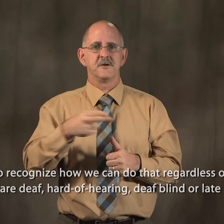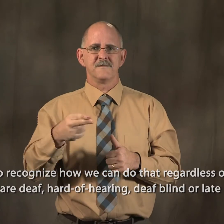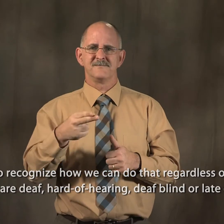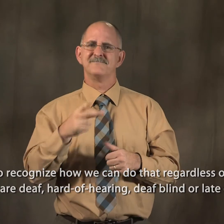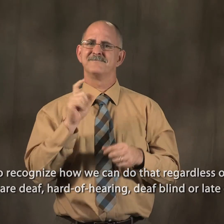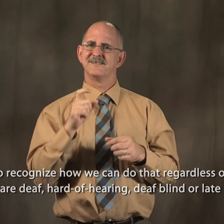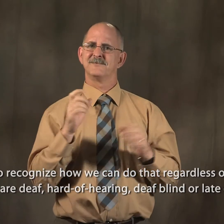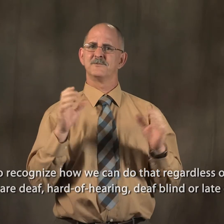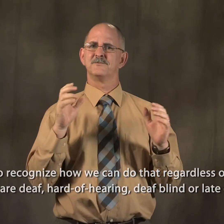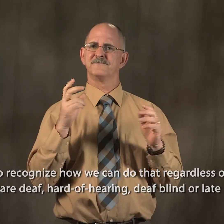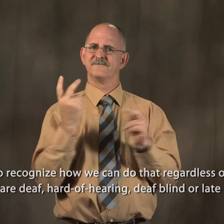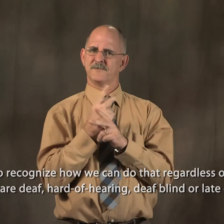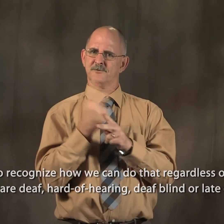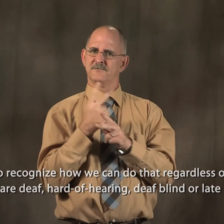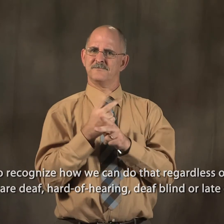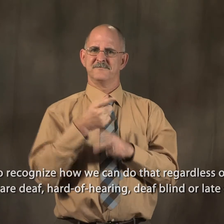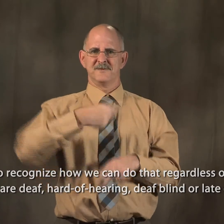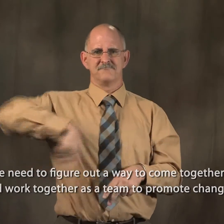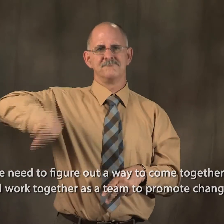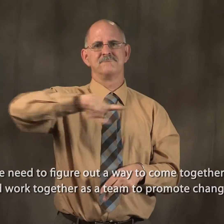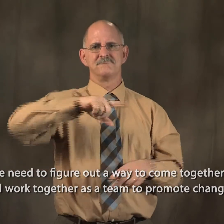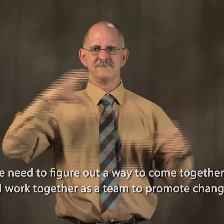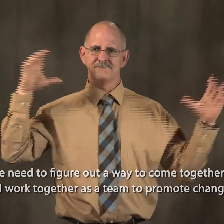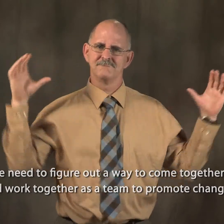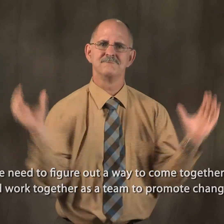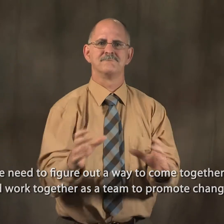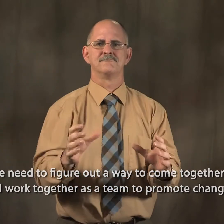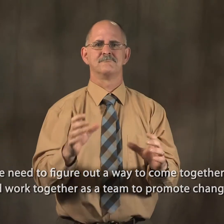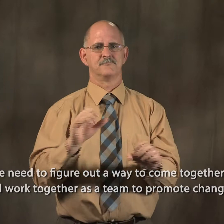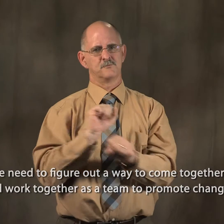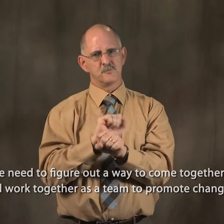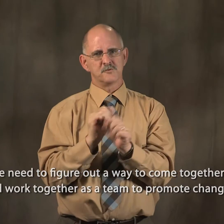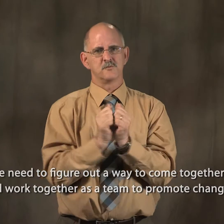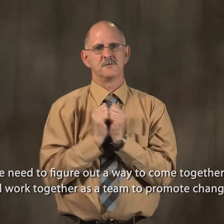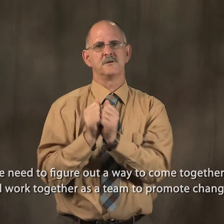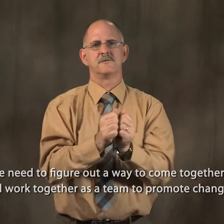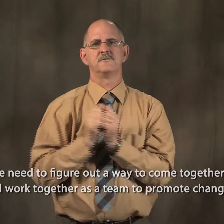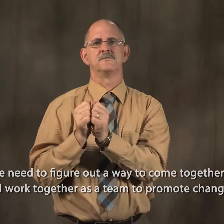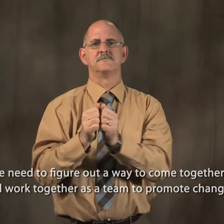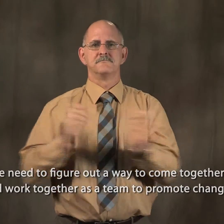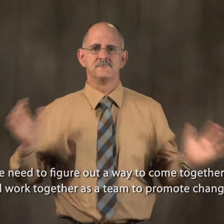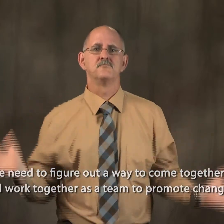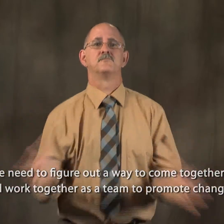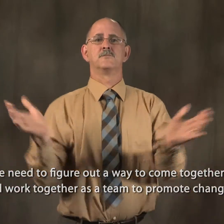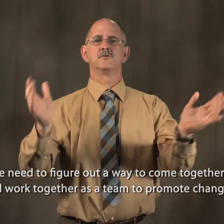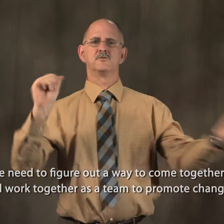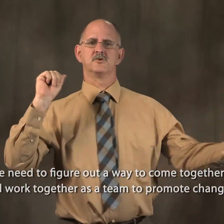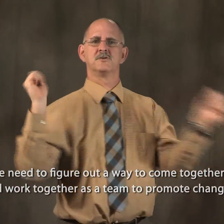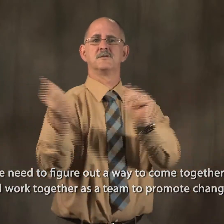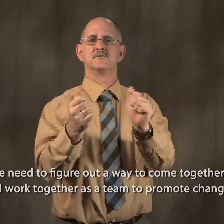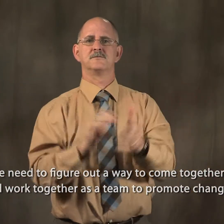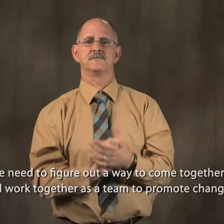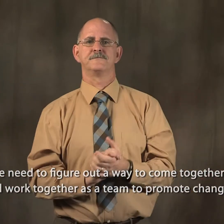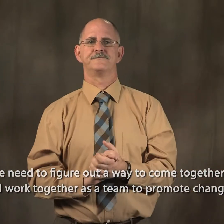-blind, or late-deafened. We need to figure out a way to come together and work together as a team to promote change.